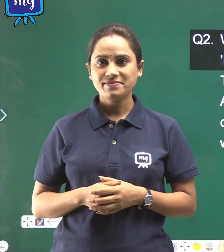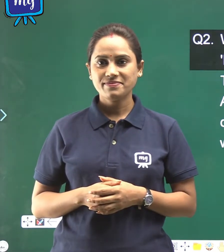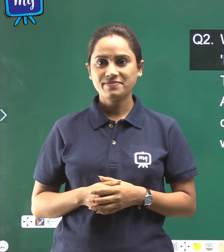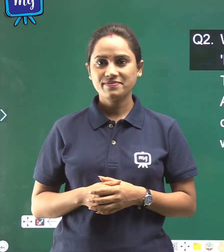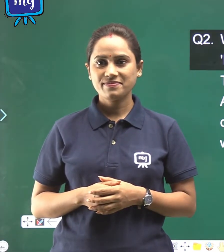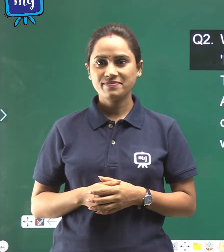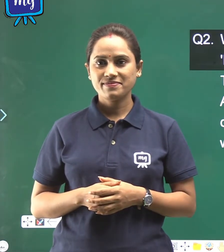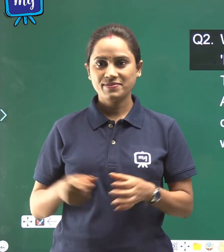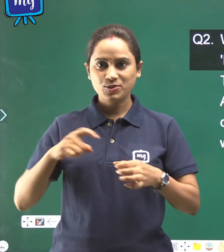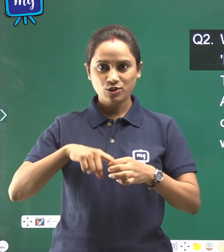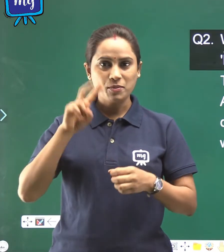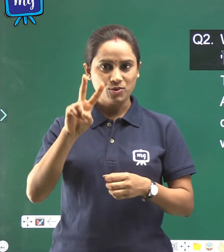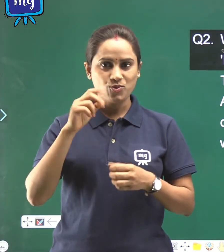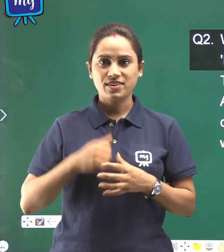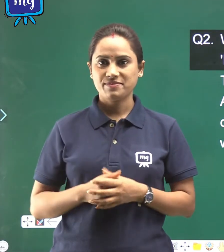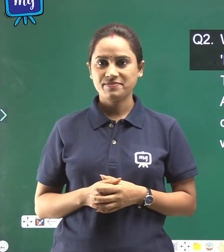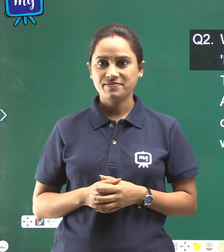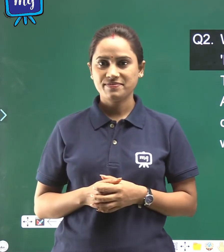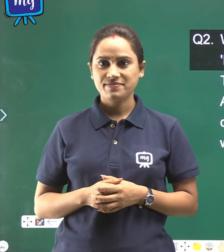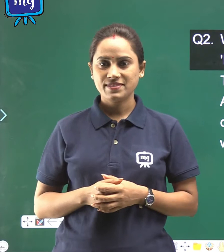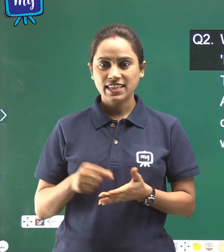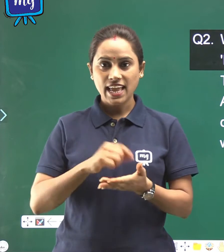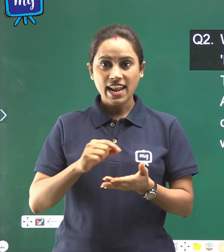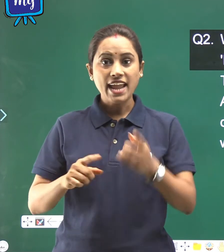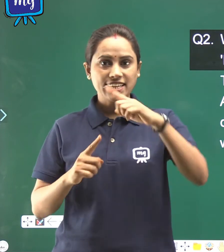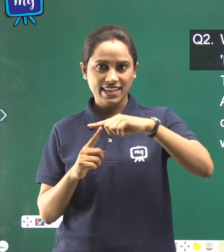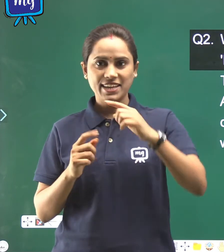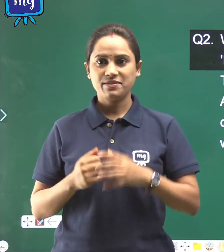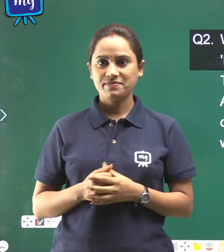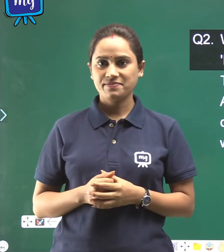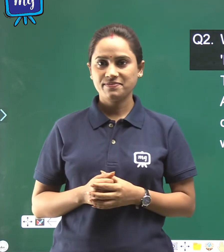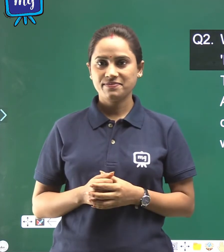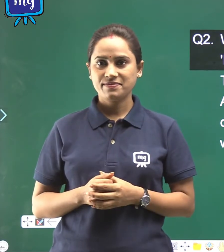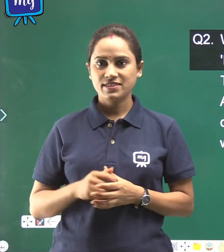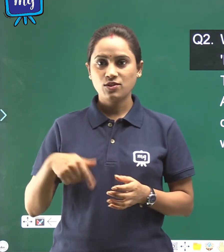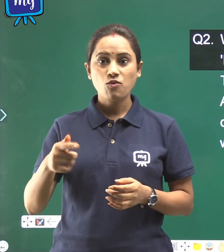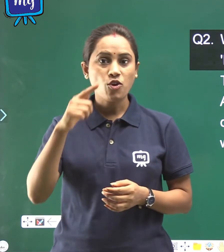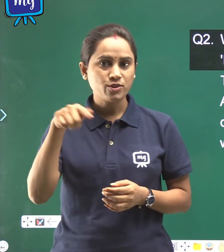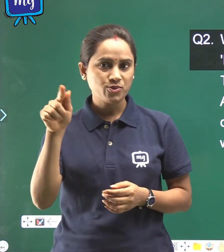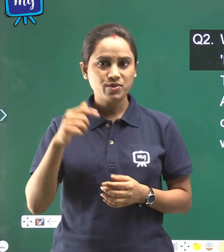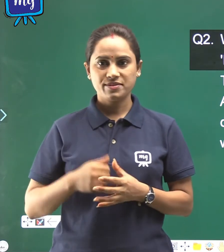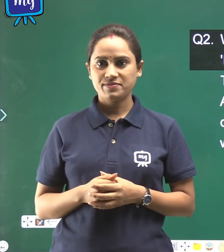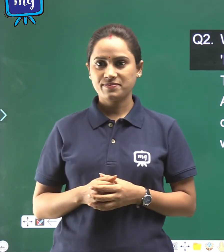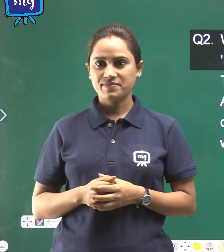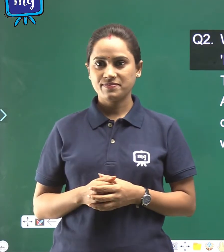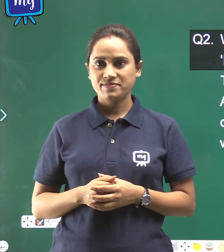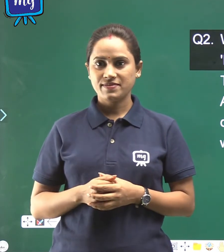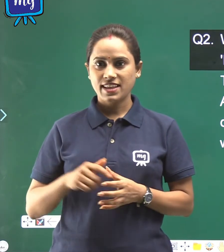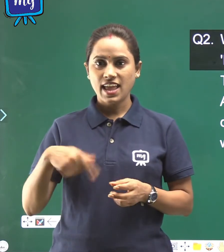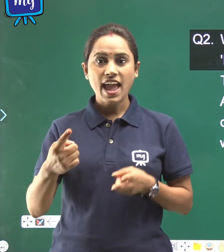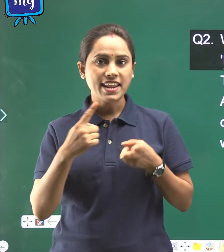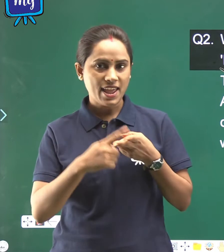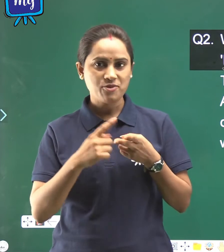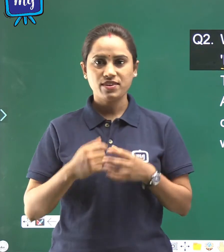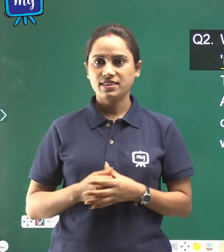Question number 2, write T for true and